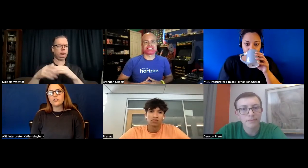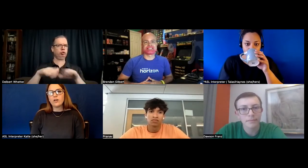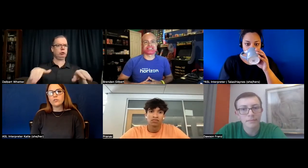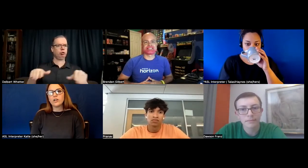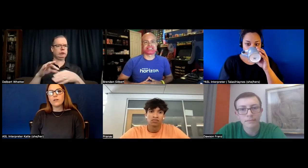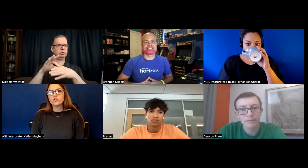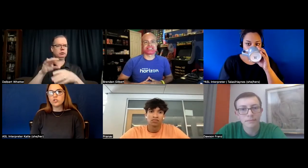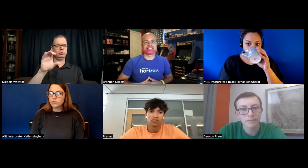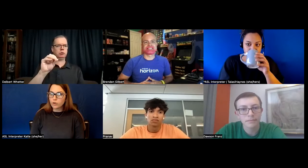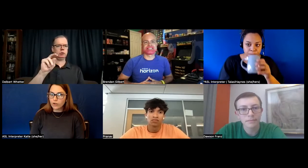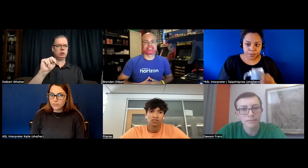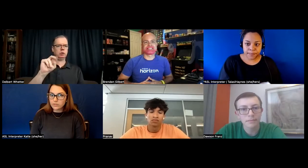around um children programs